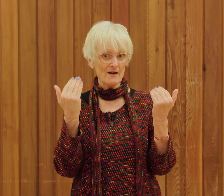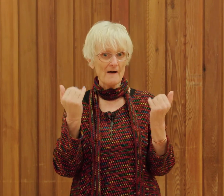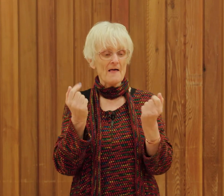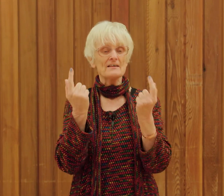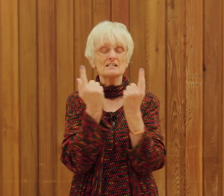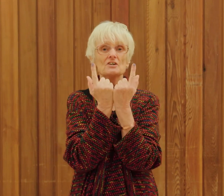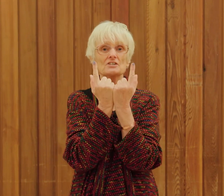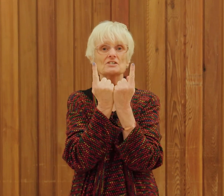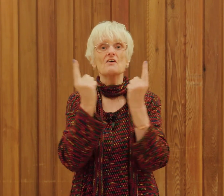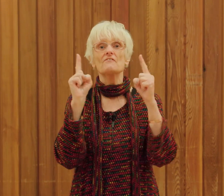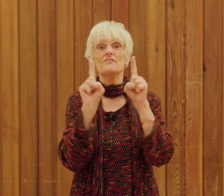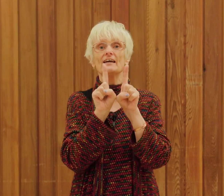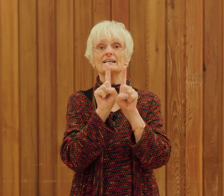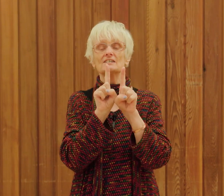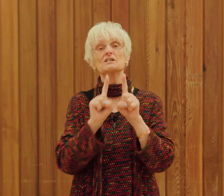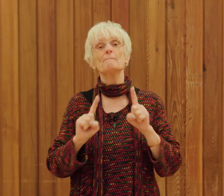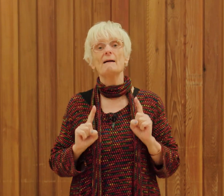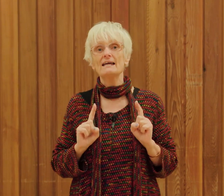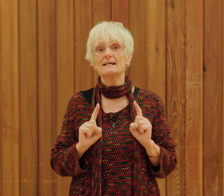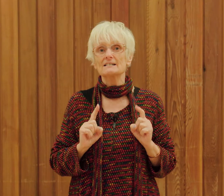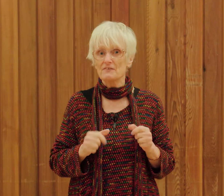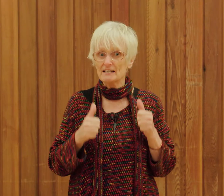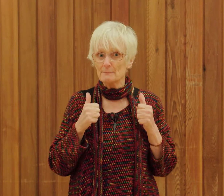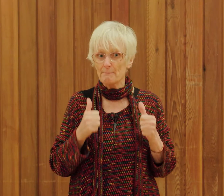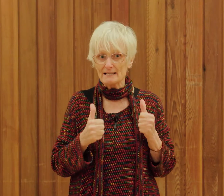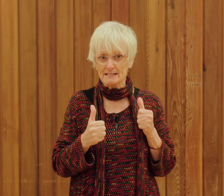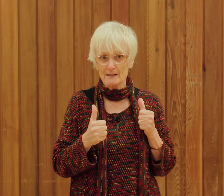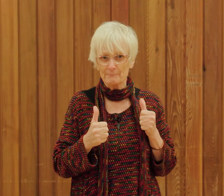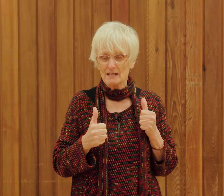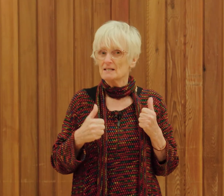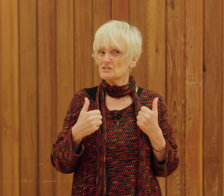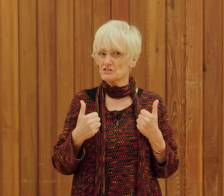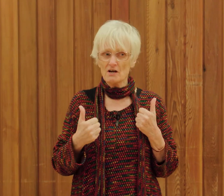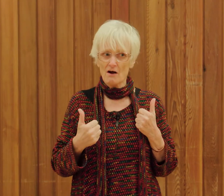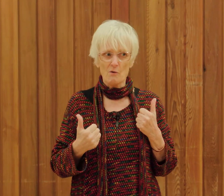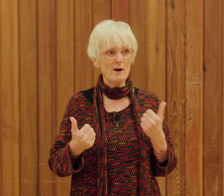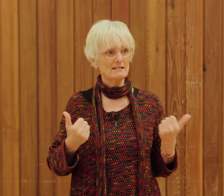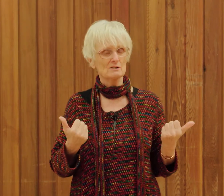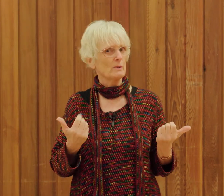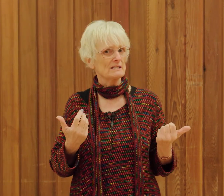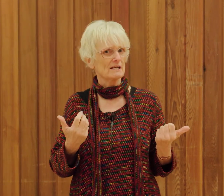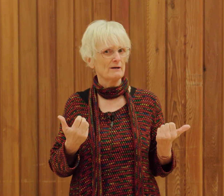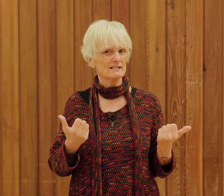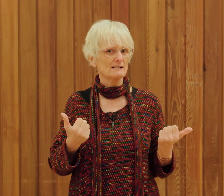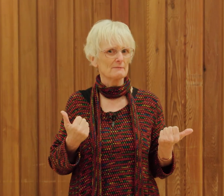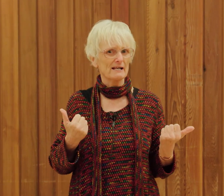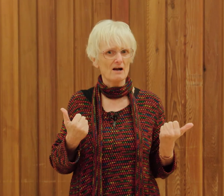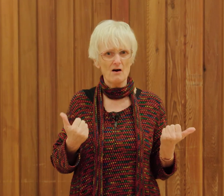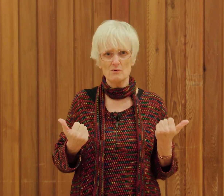there's lots of things to make us feel better so when it's winter and it's a little bit cold